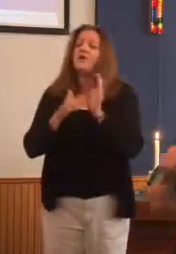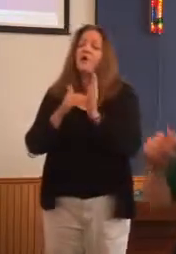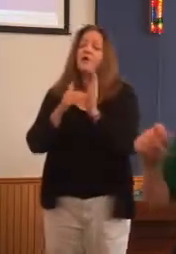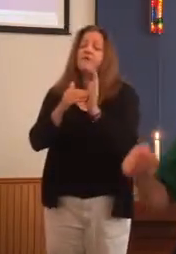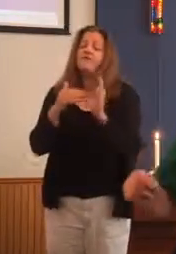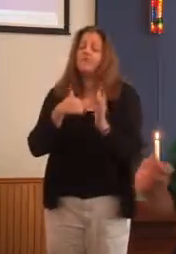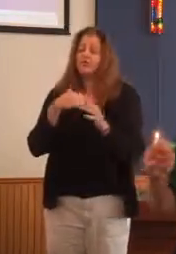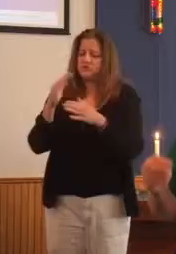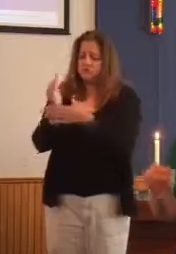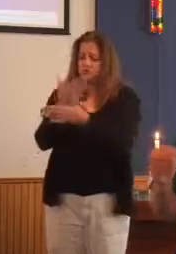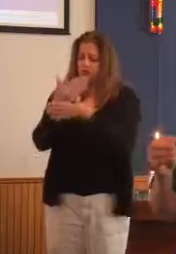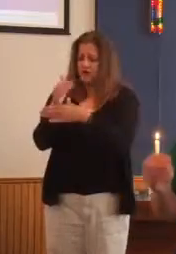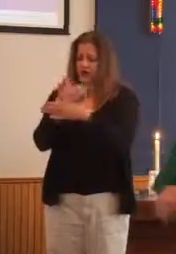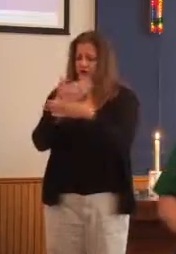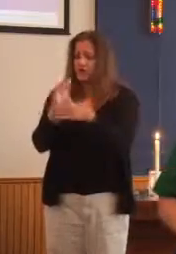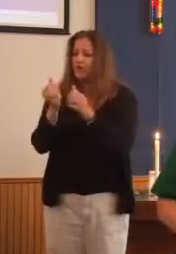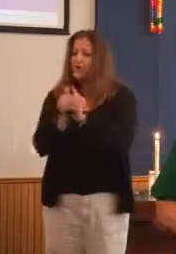share something with a friend?